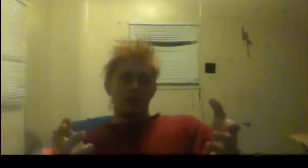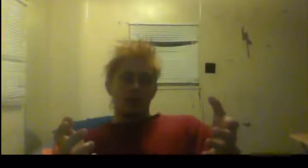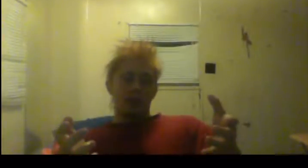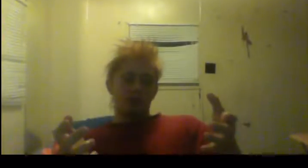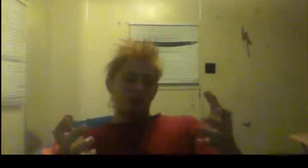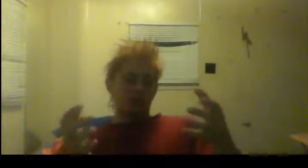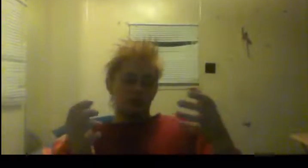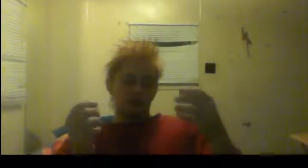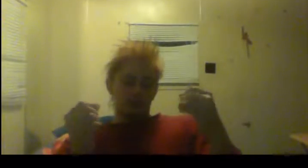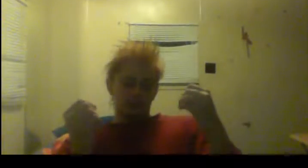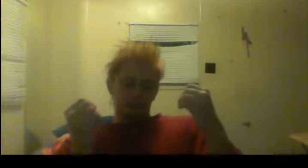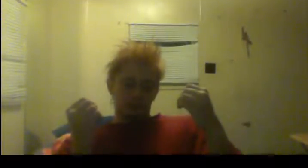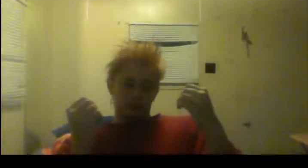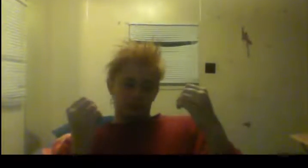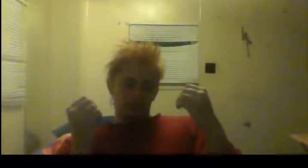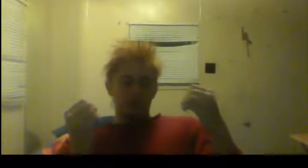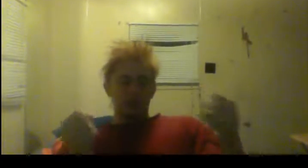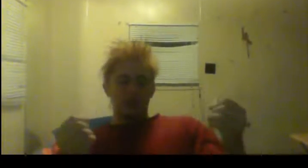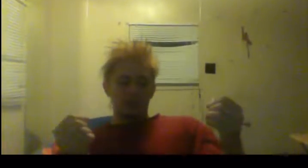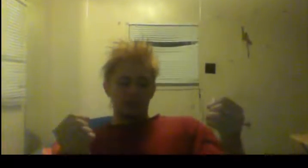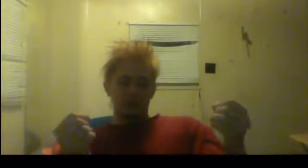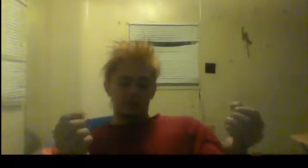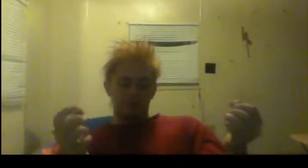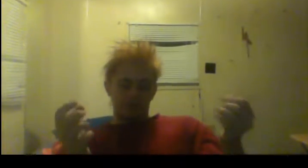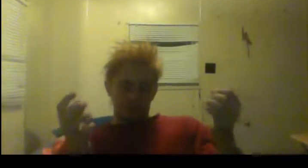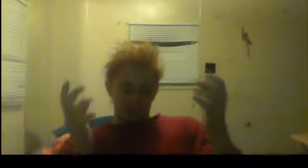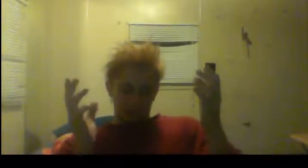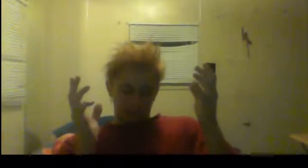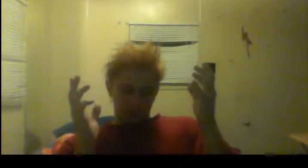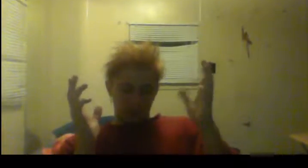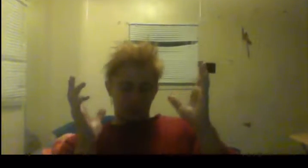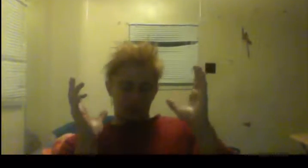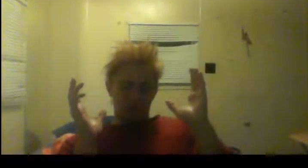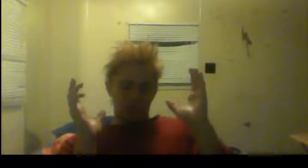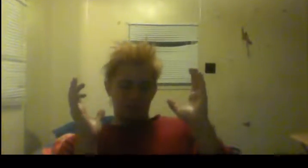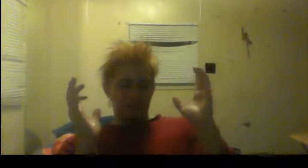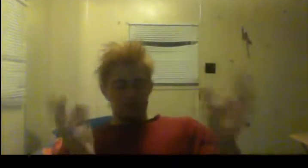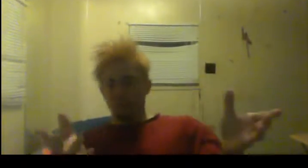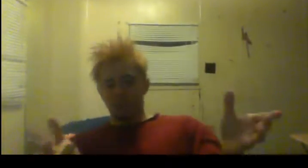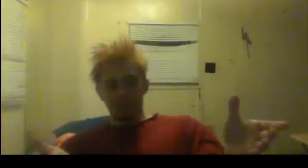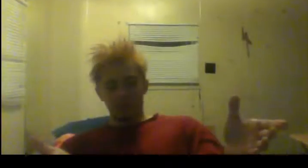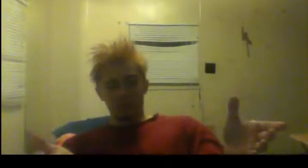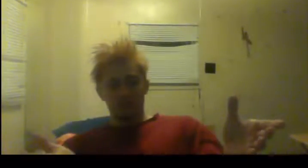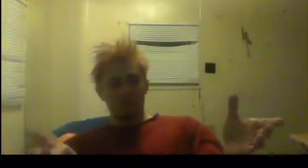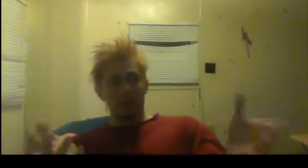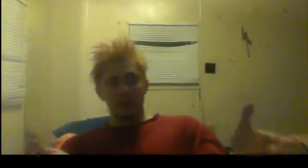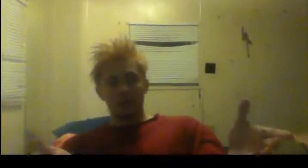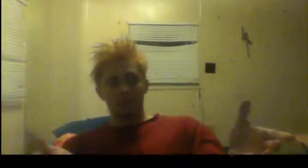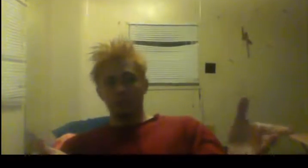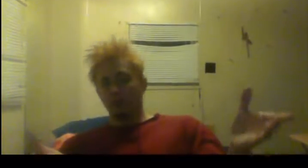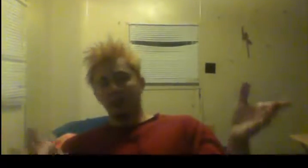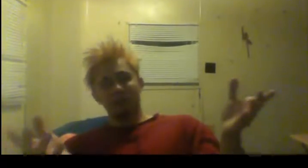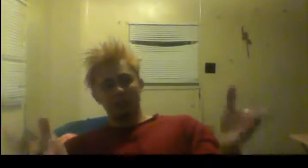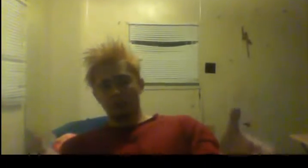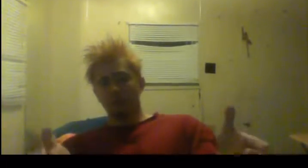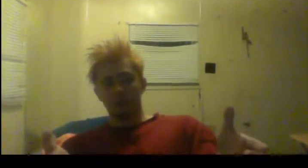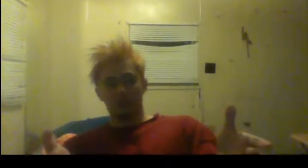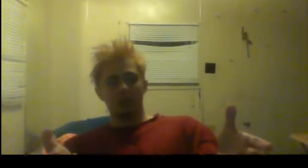And you could, you could take some, some, uh, bits and pieces of what I do and apply it to your routine